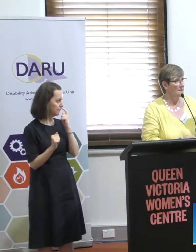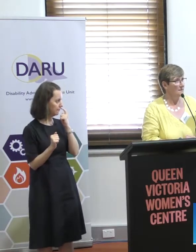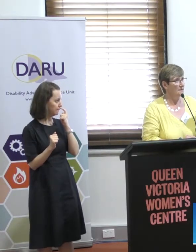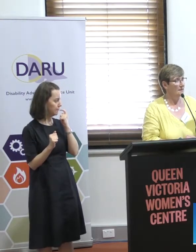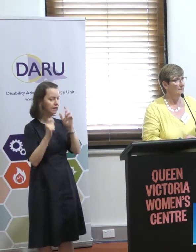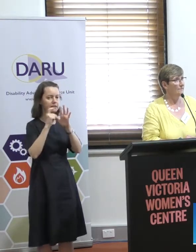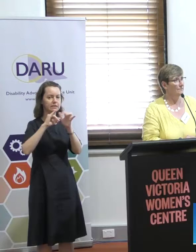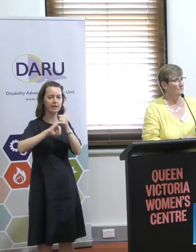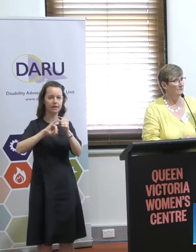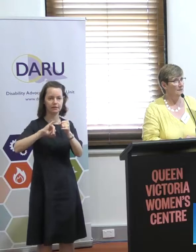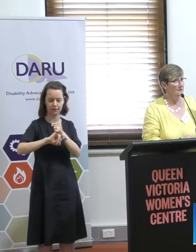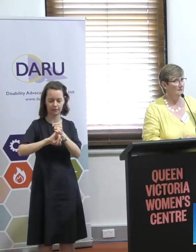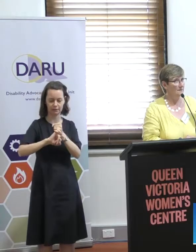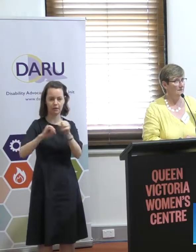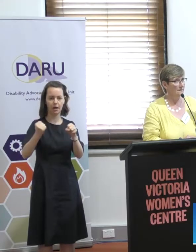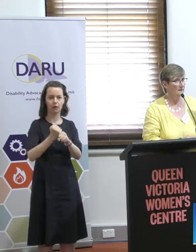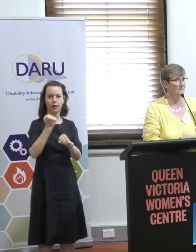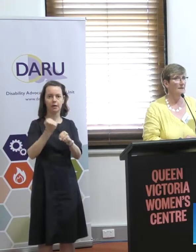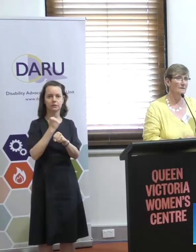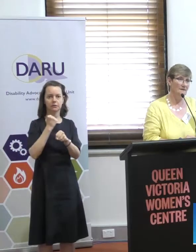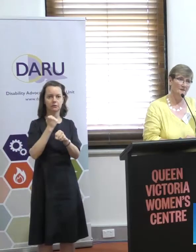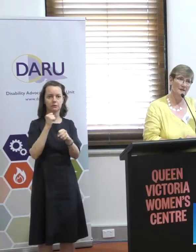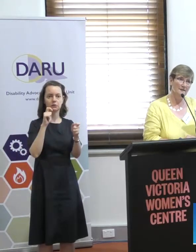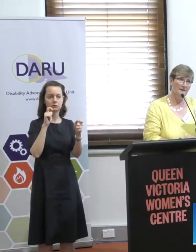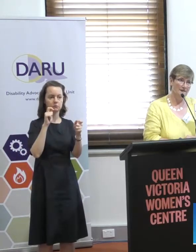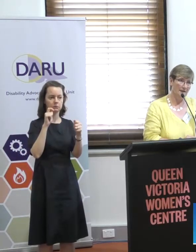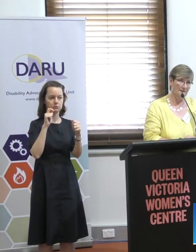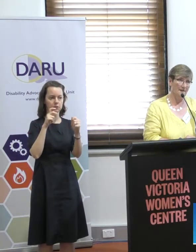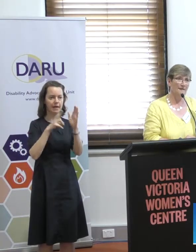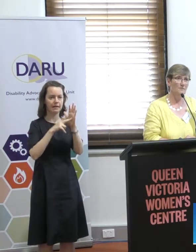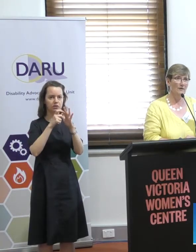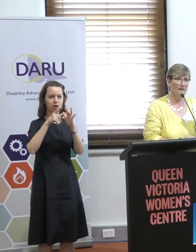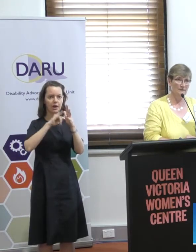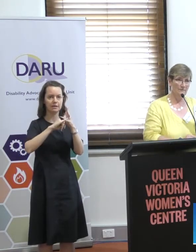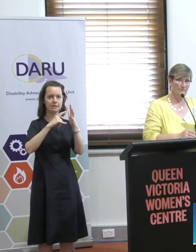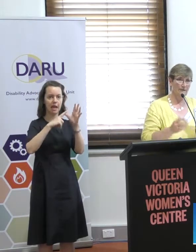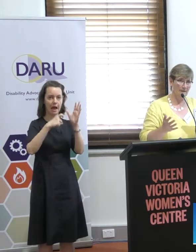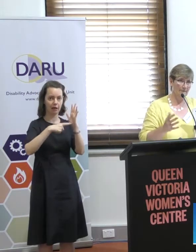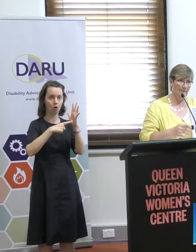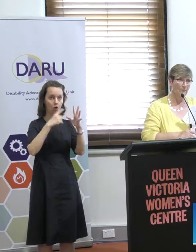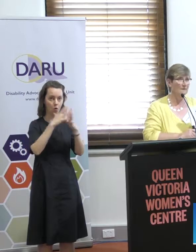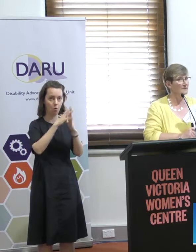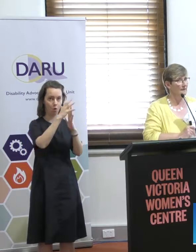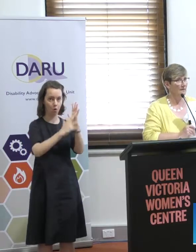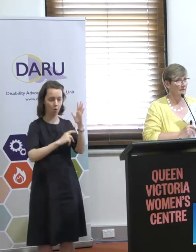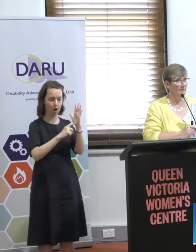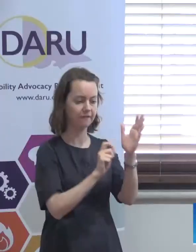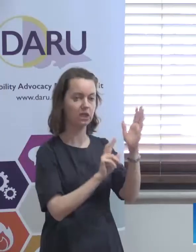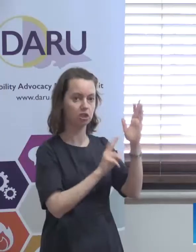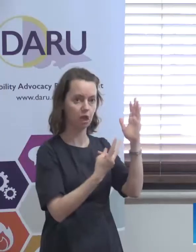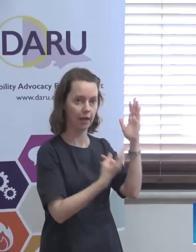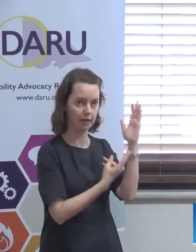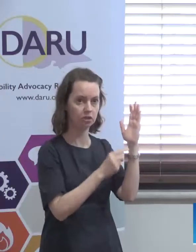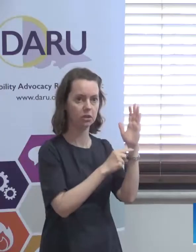is DSS have created the amendments to the NDIS Act to bring into being the Quality and Safeguarding